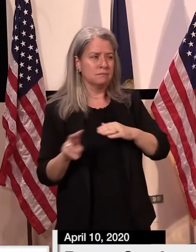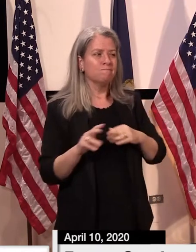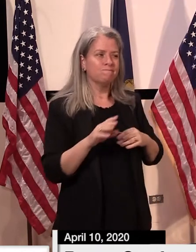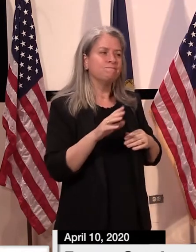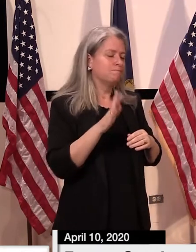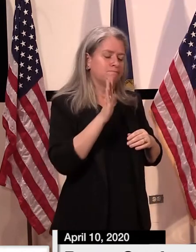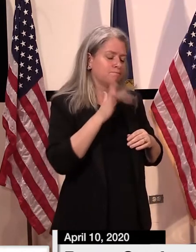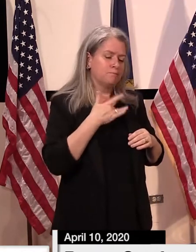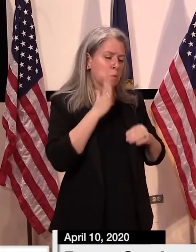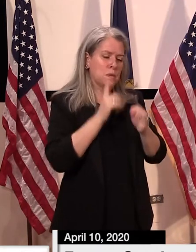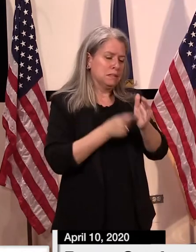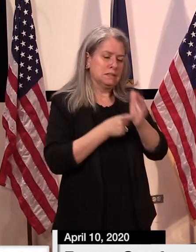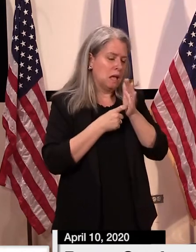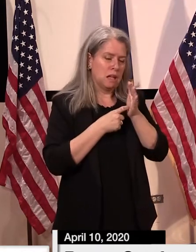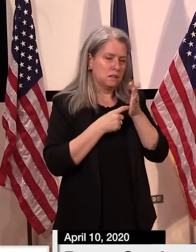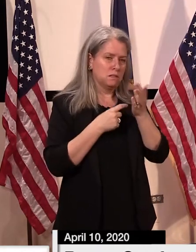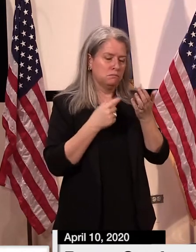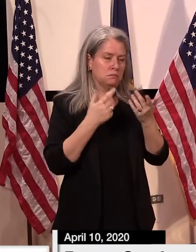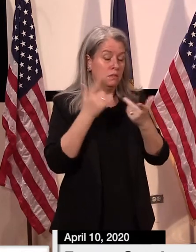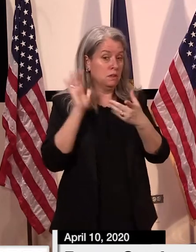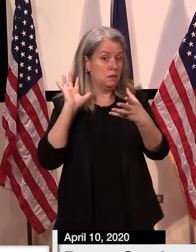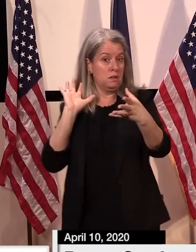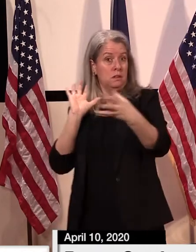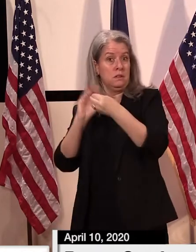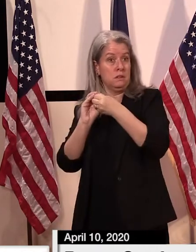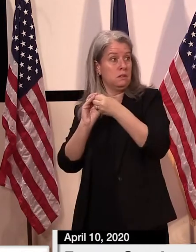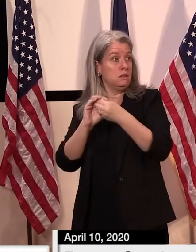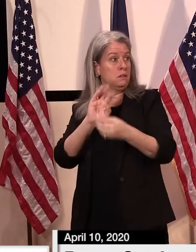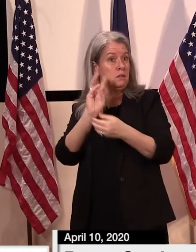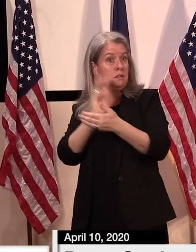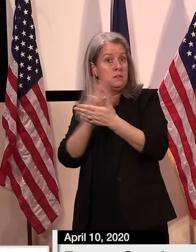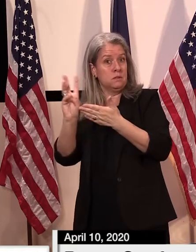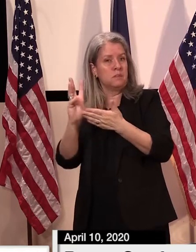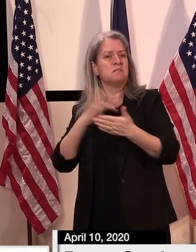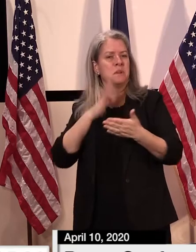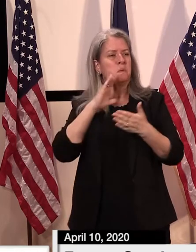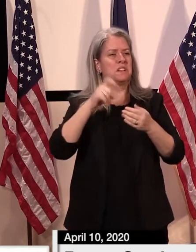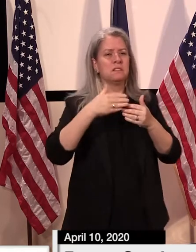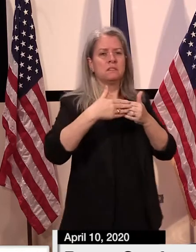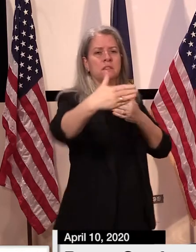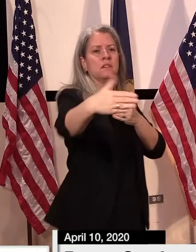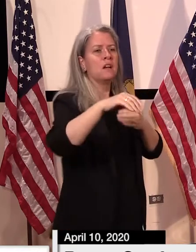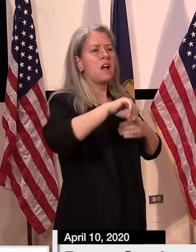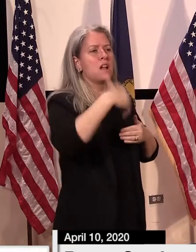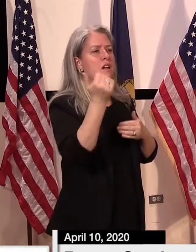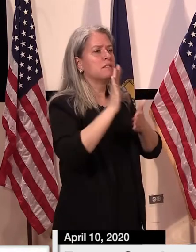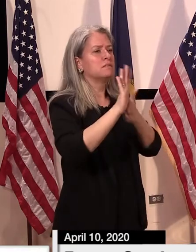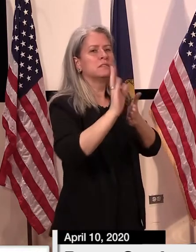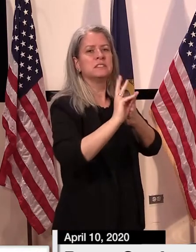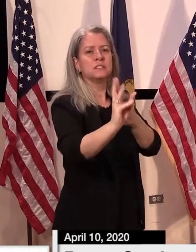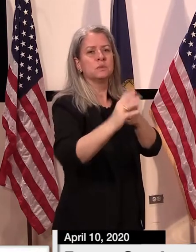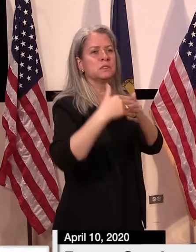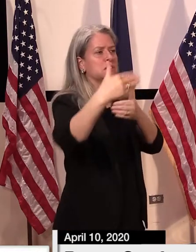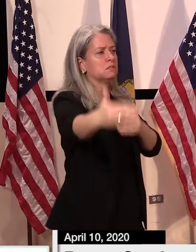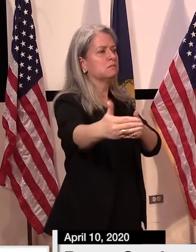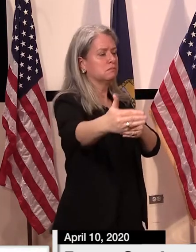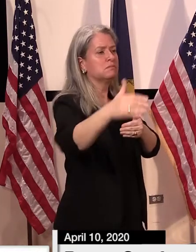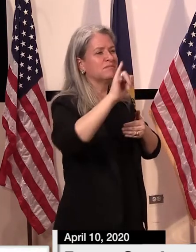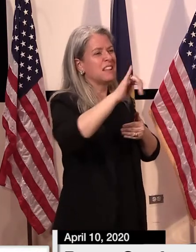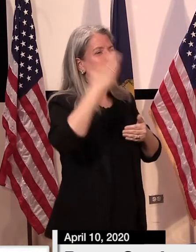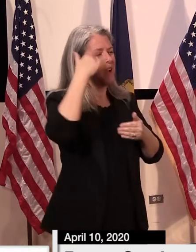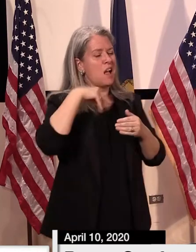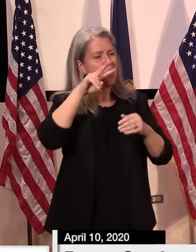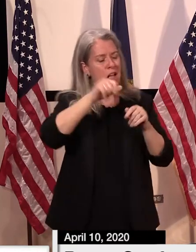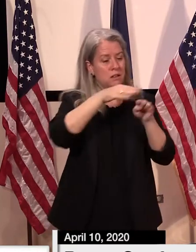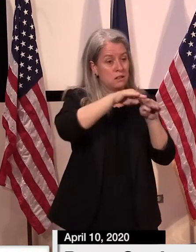at least as long to slope back off as it did to come to that point. So that's basically